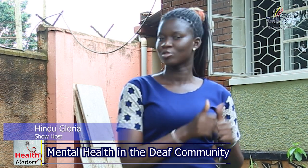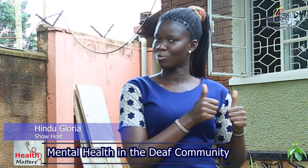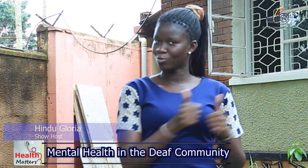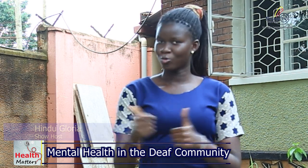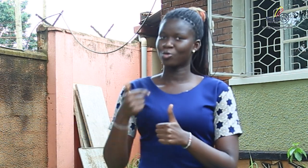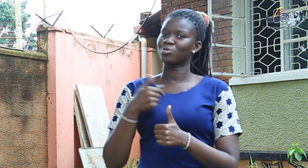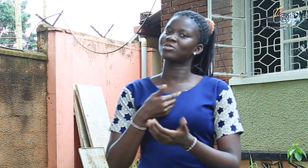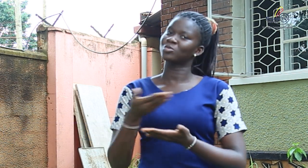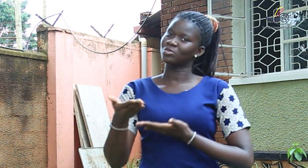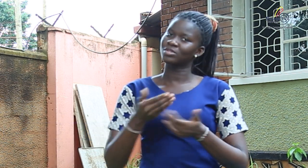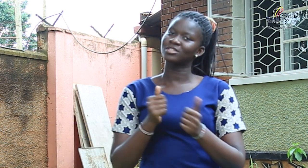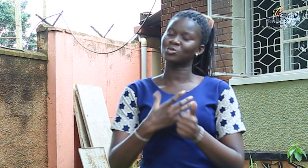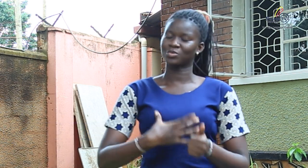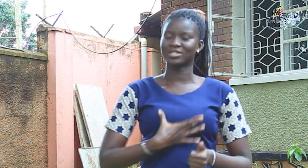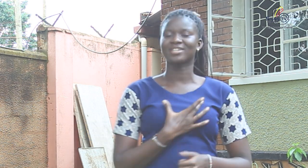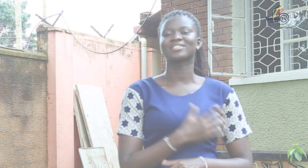me and let's have a discussion with our guest